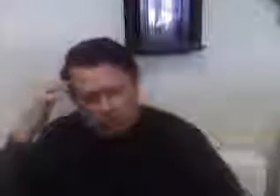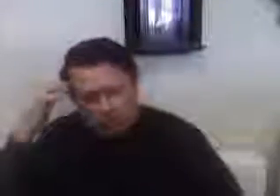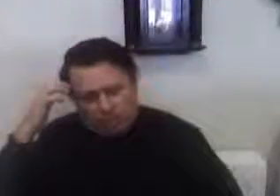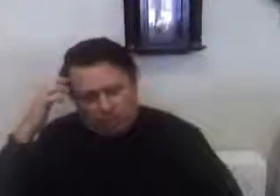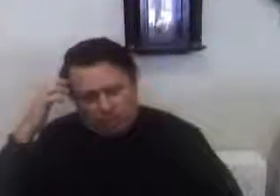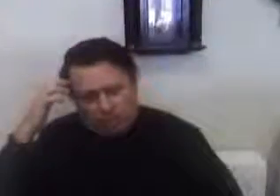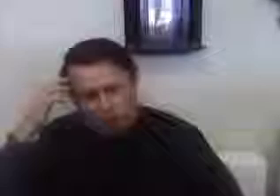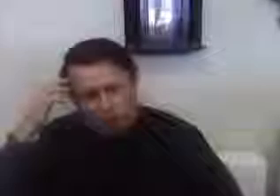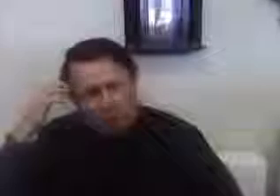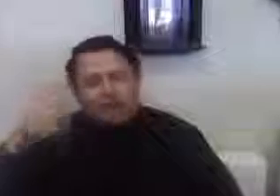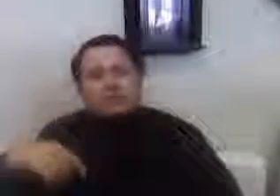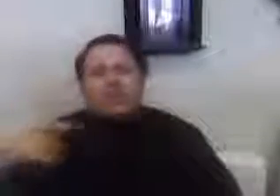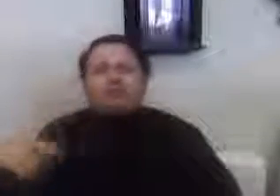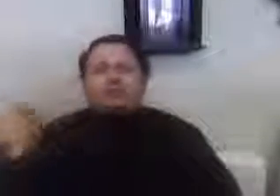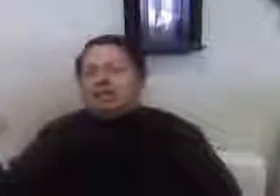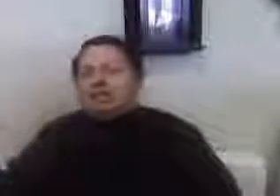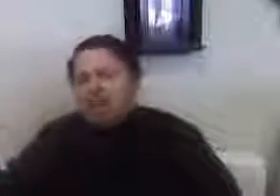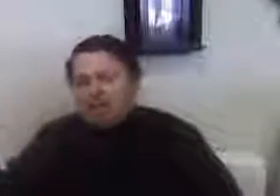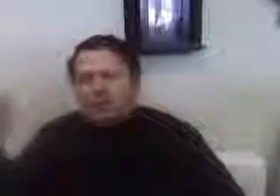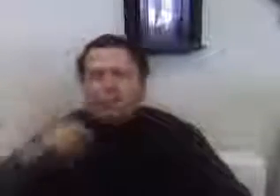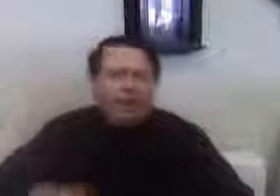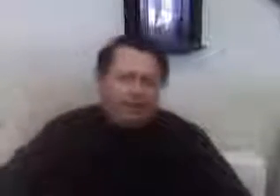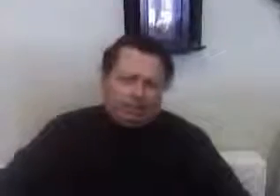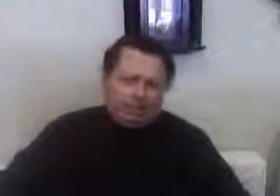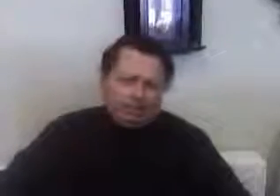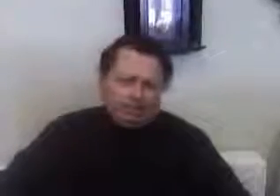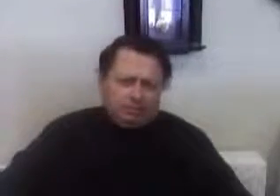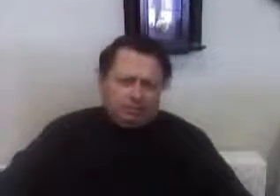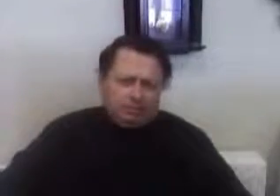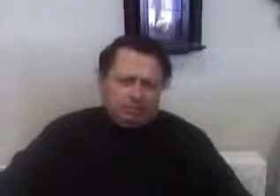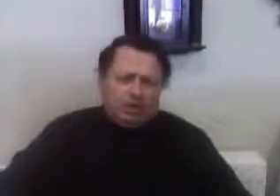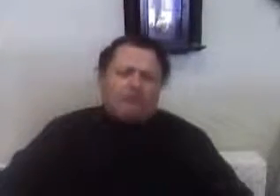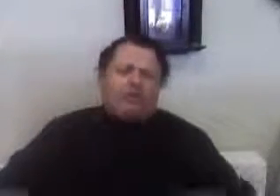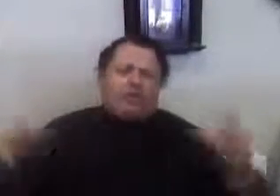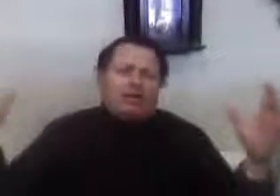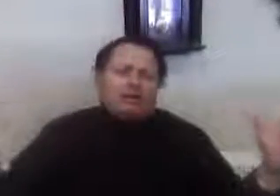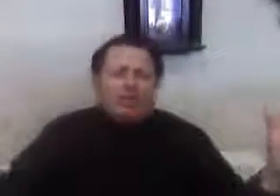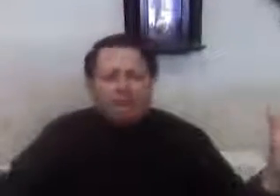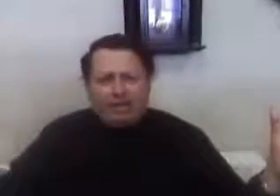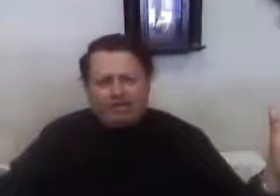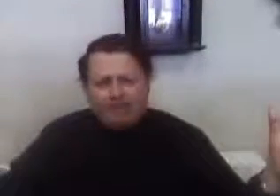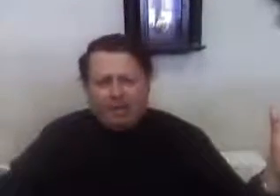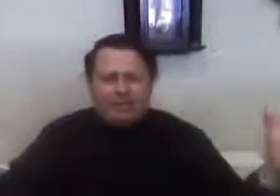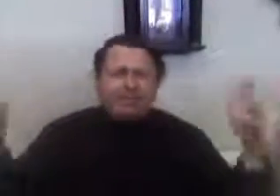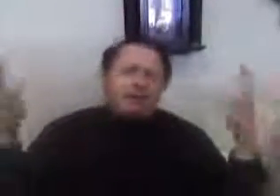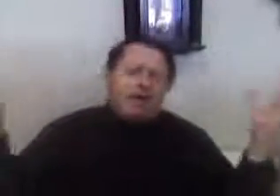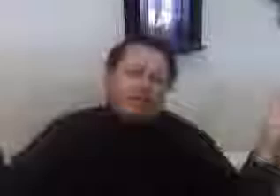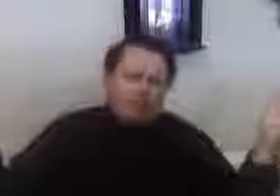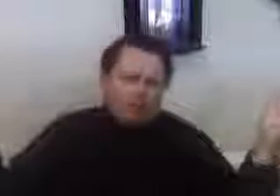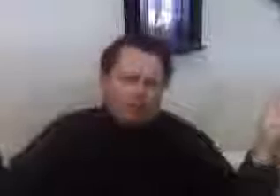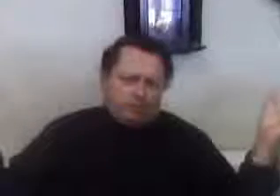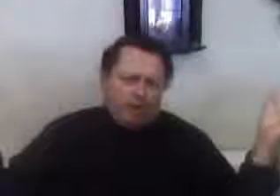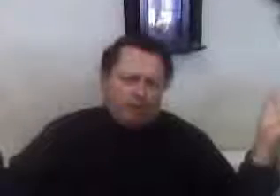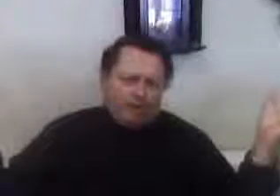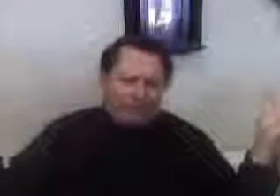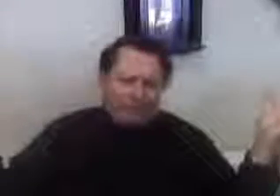workers is nothing more than an expense in making the product. So if I could cut down my expense, I could increase my profit.